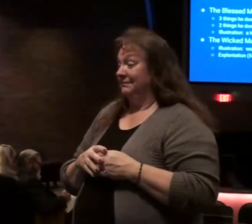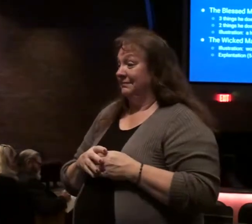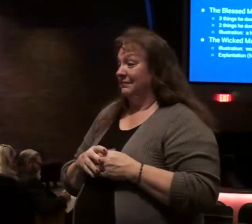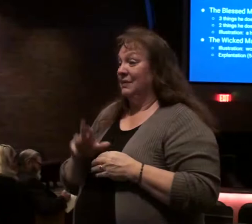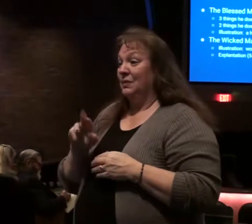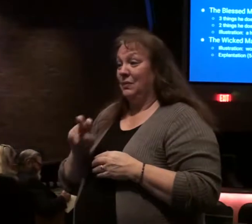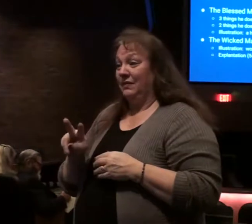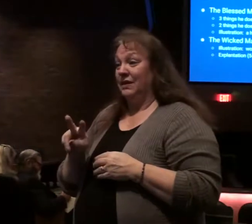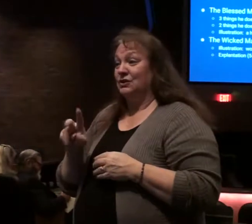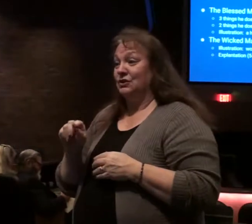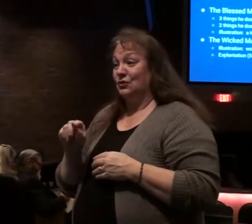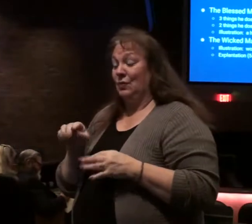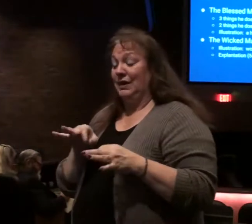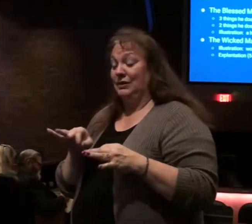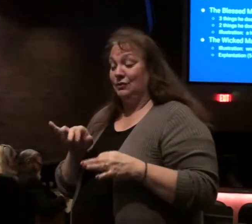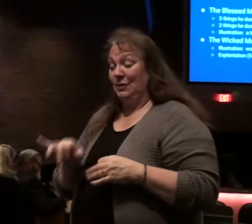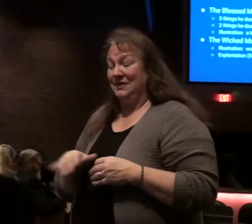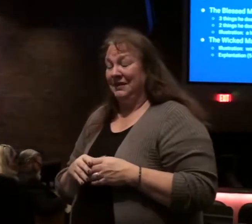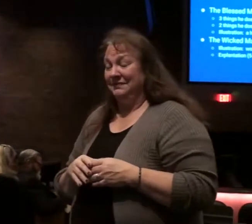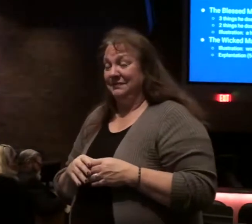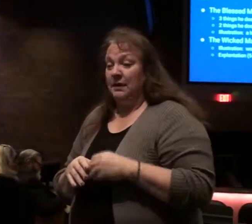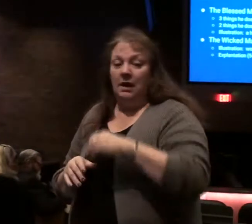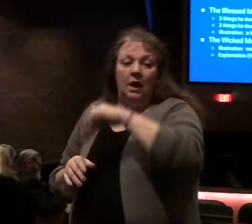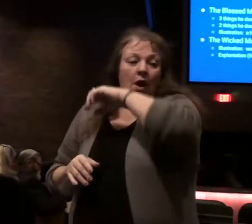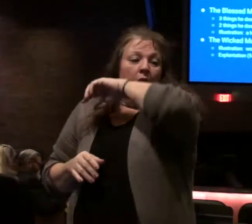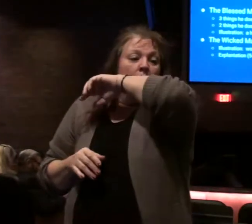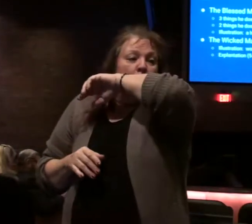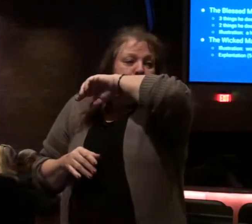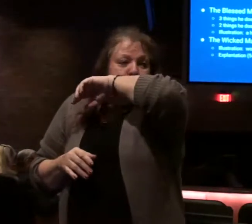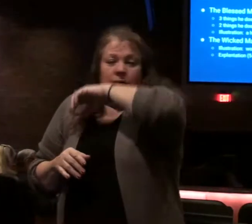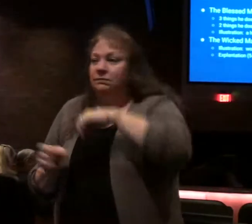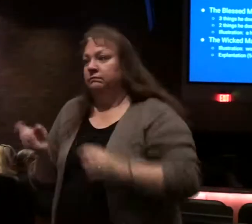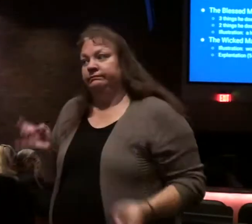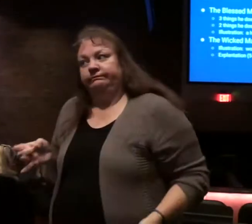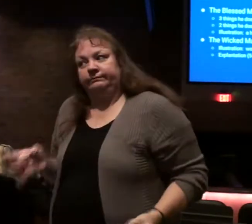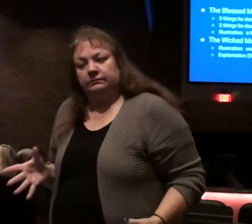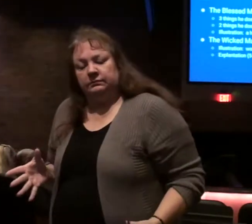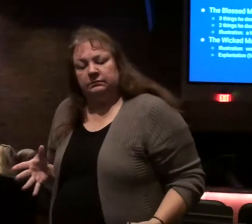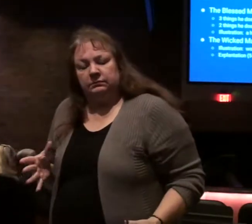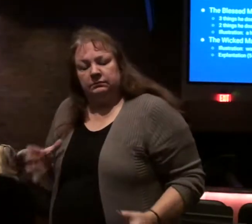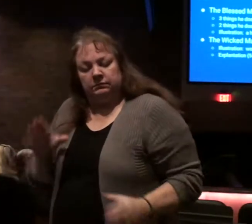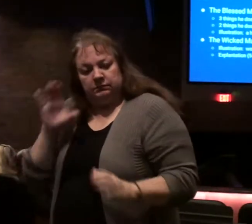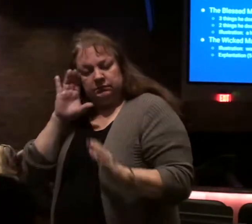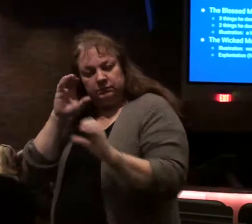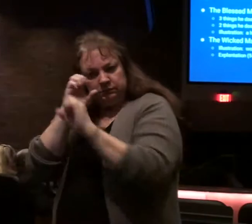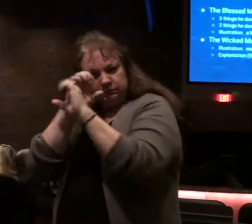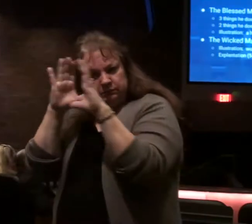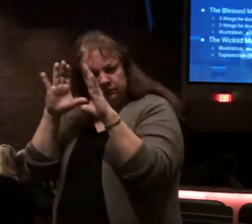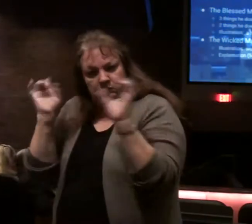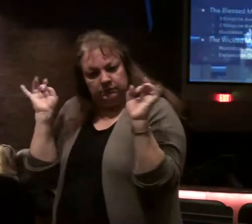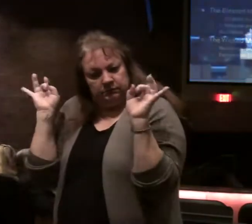Revelation 20 describes that a horrible terrifying picture of judgment